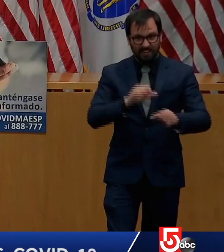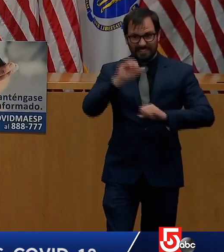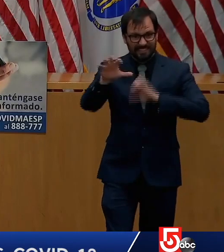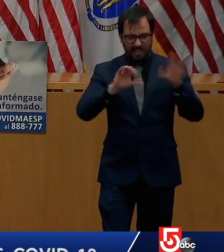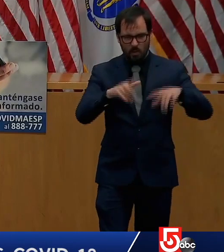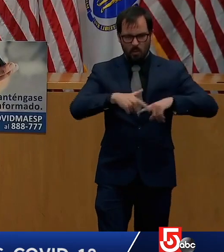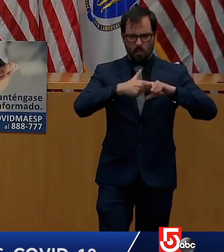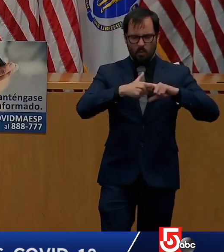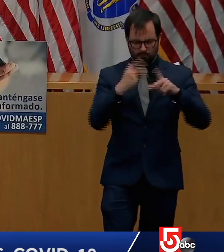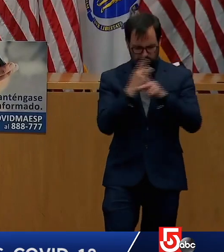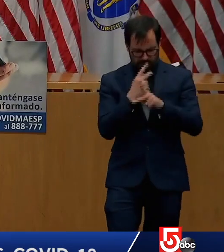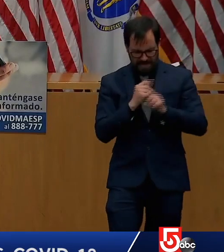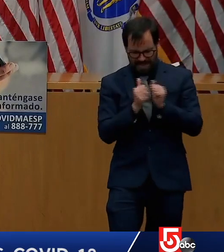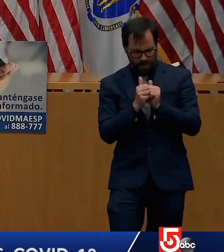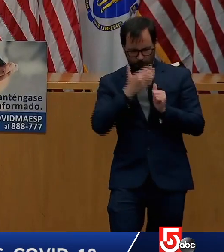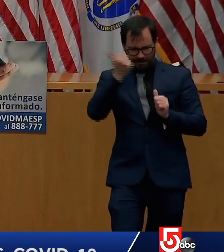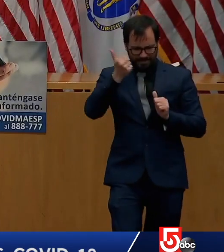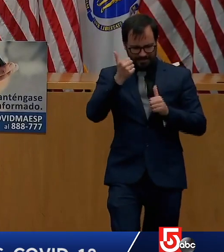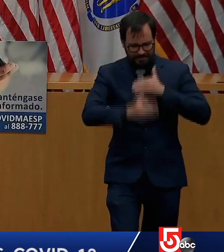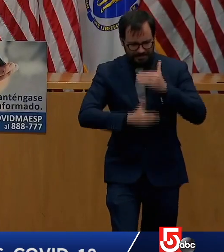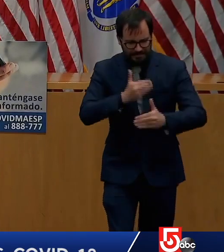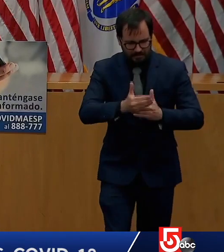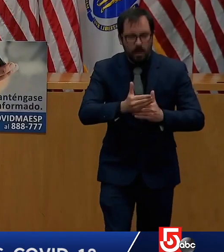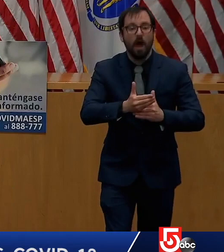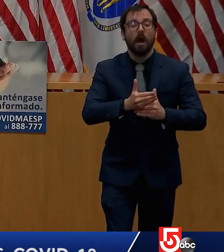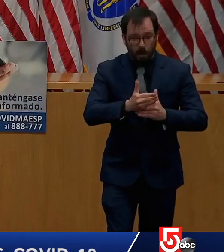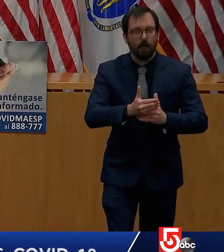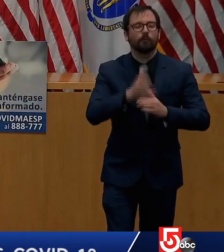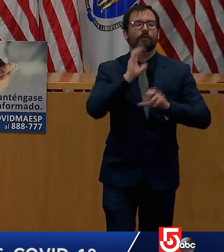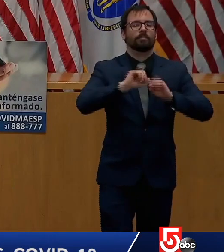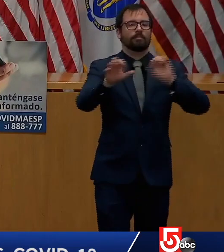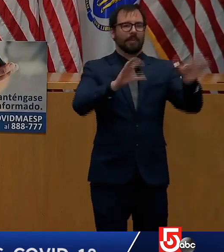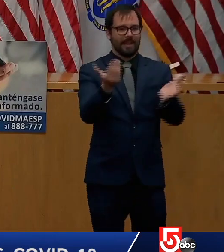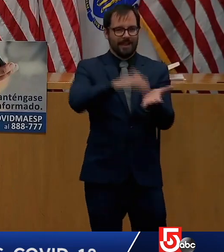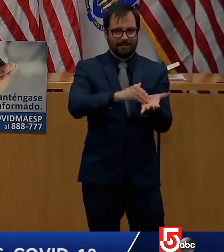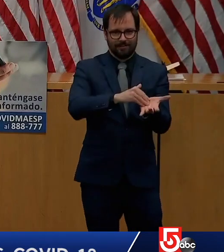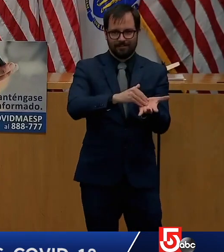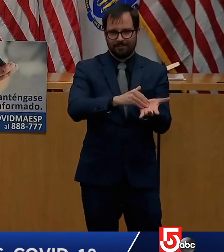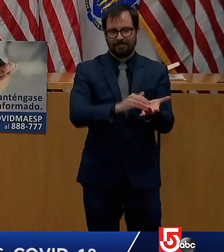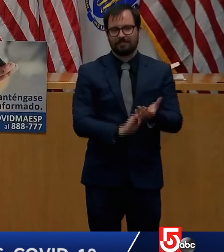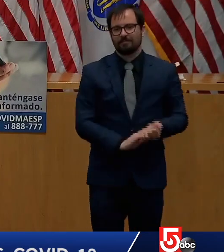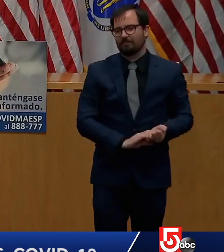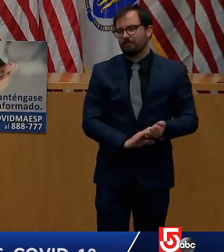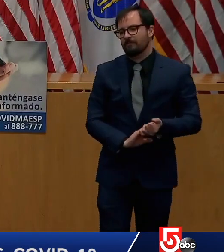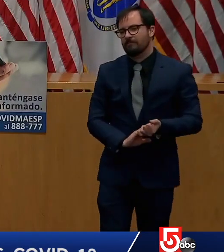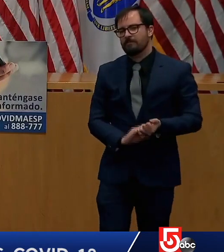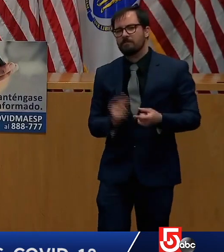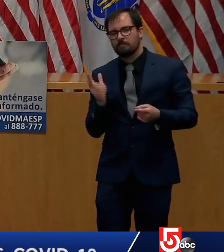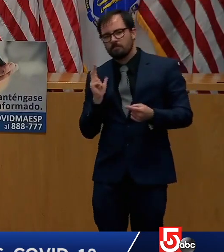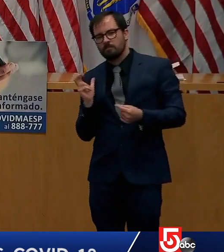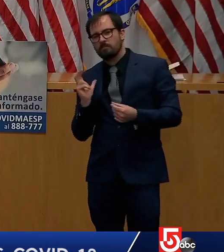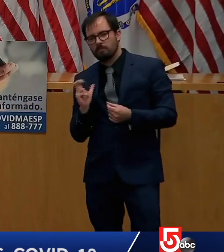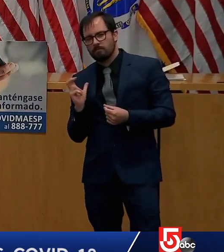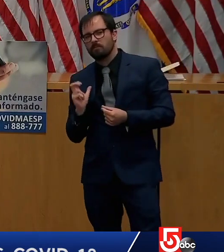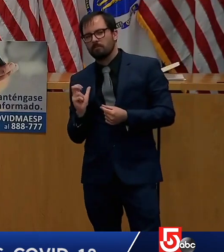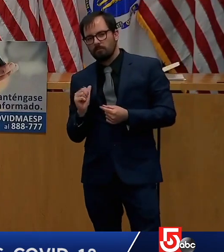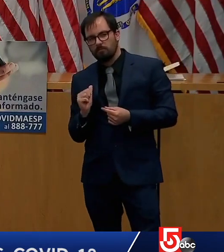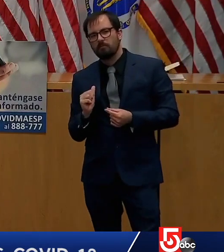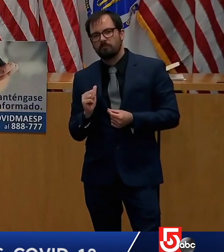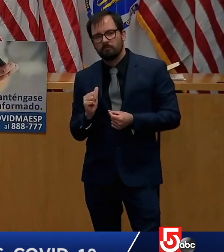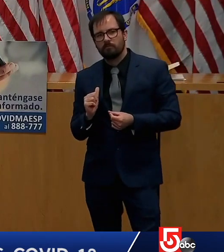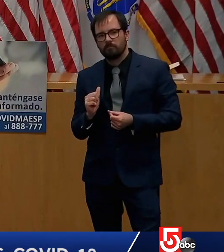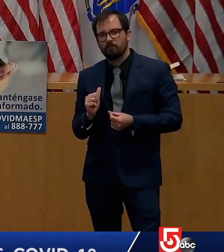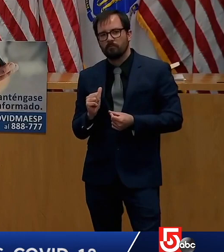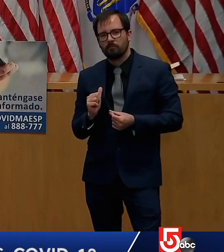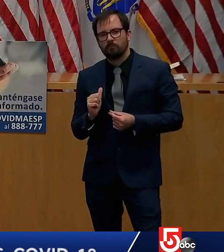to conduct more than 8,800 tests and we have sent test kits to 146 facilities. On the Human